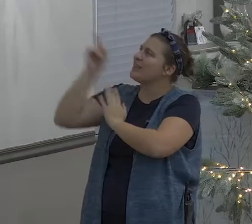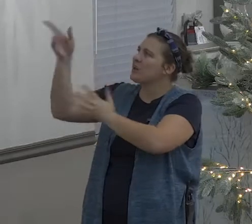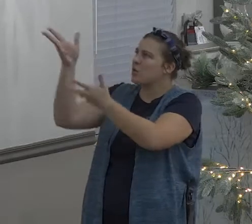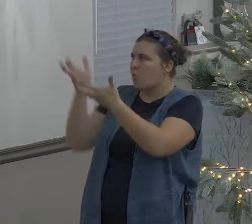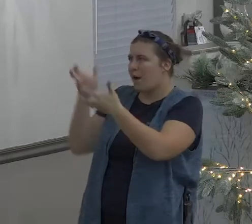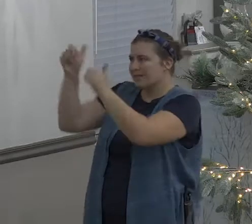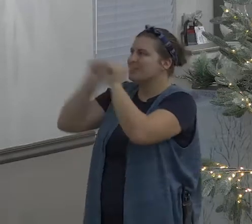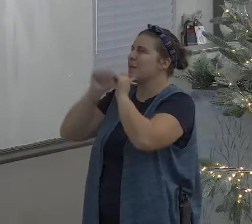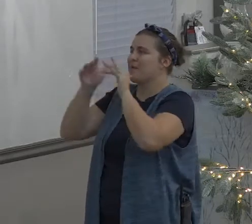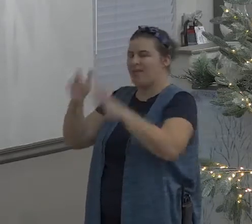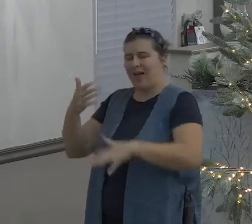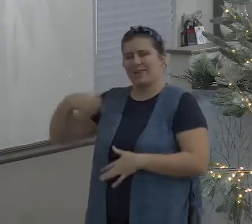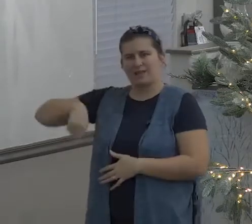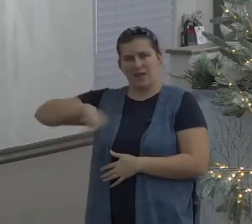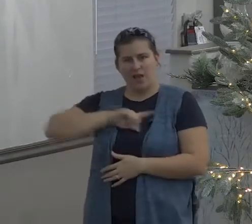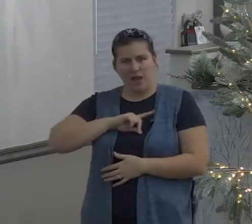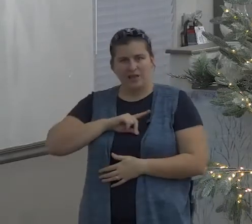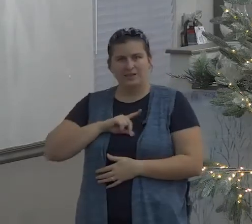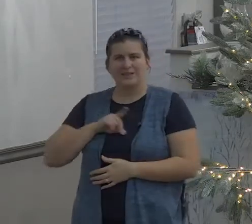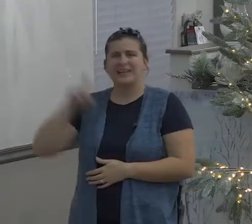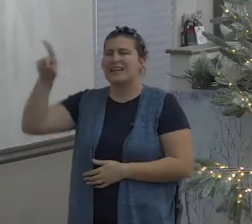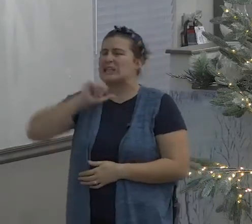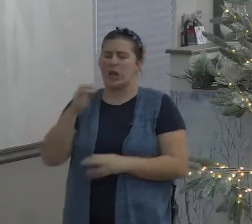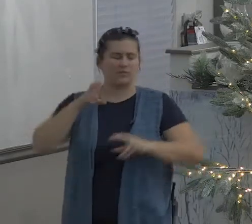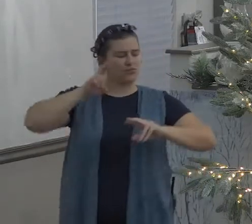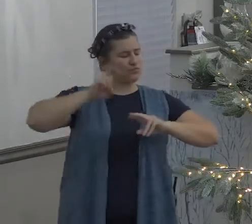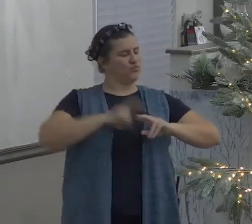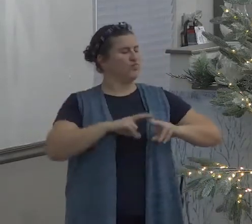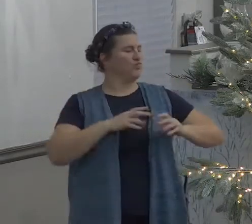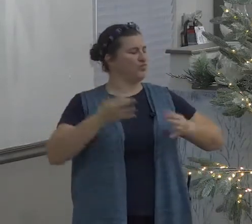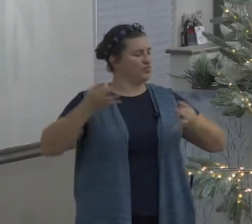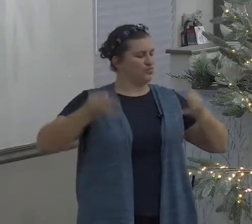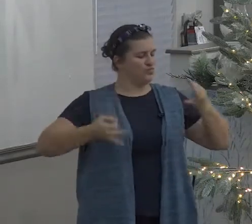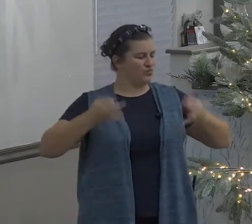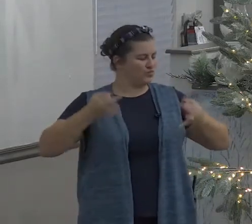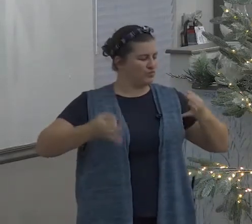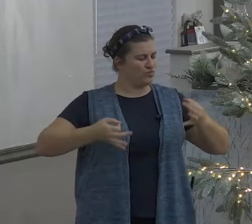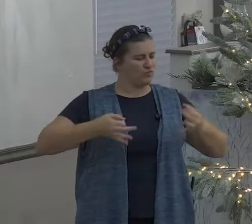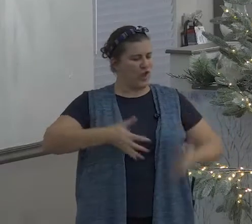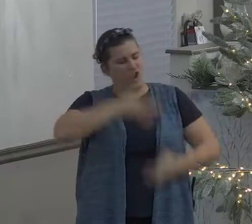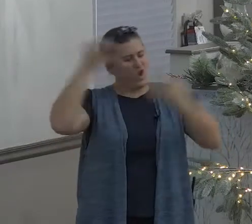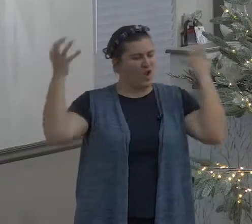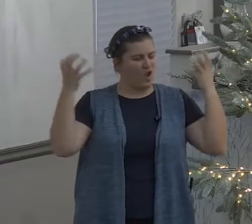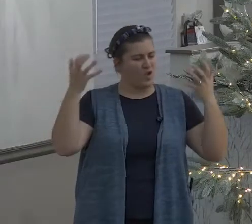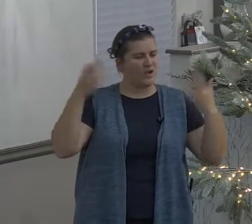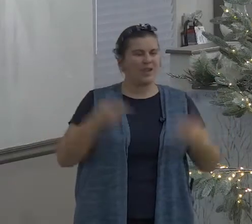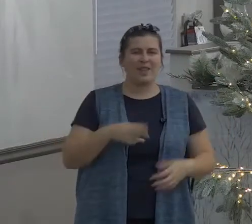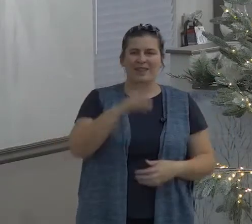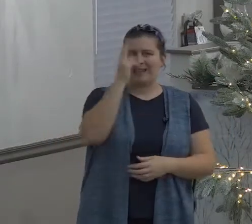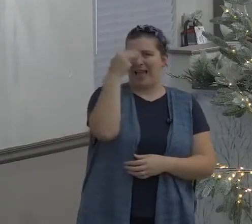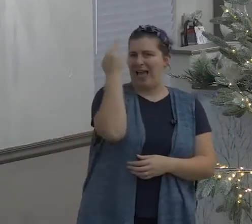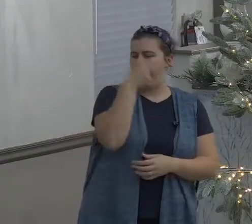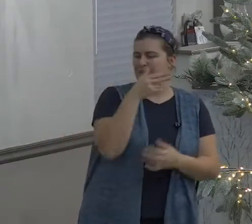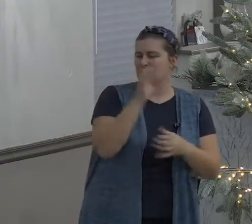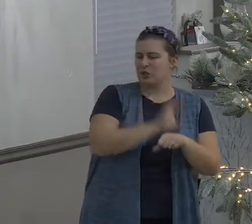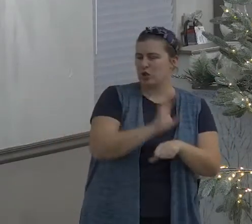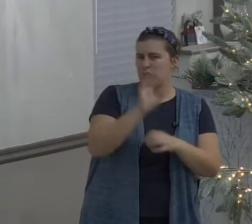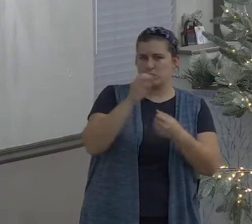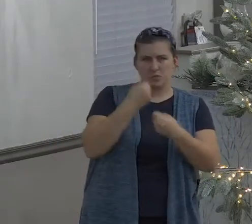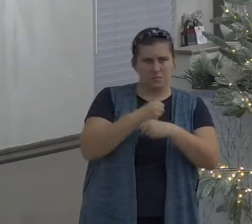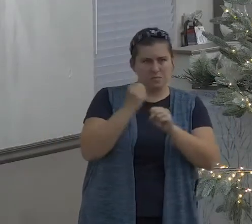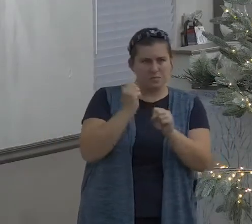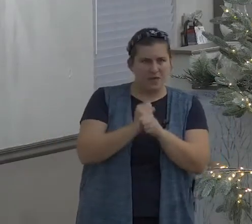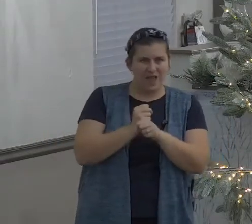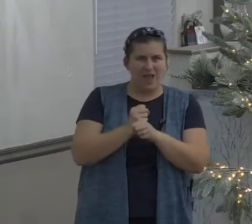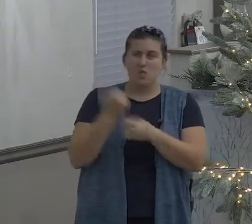listen God loves that we trust him believe in him pray to him and he wants to